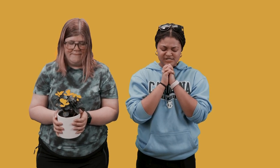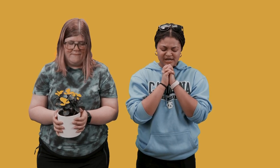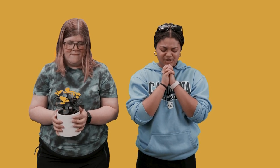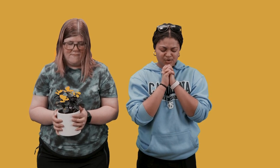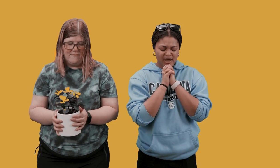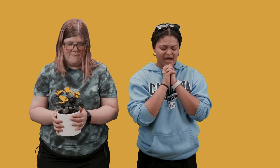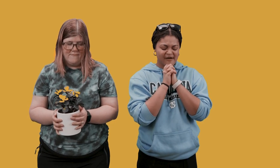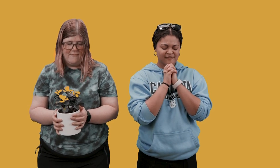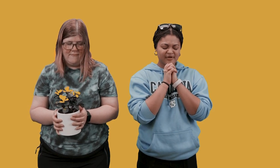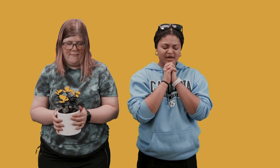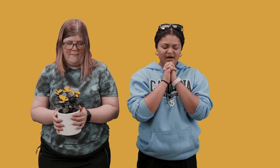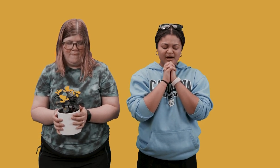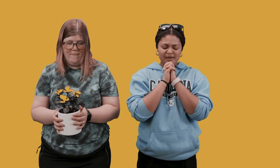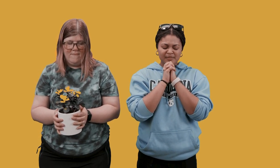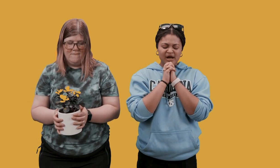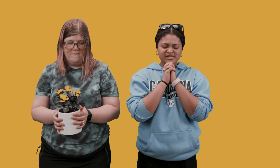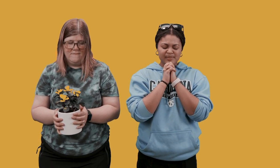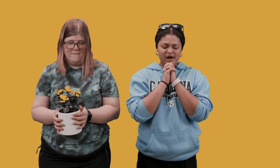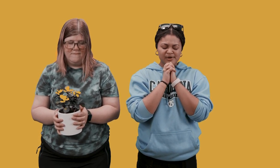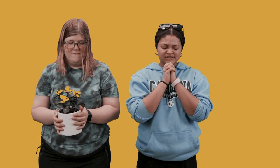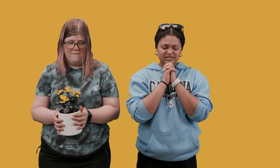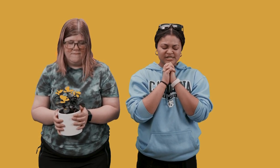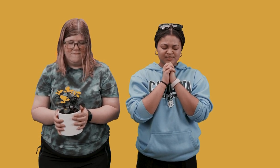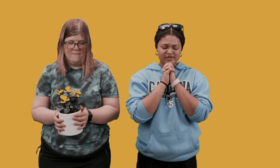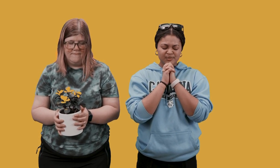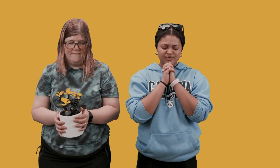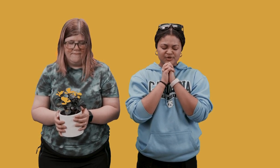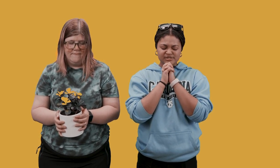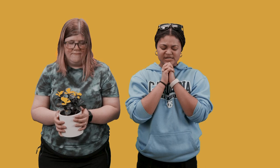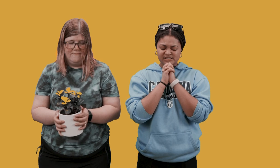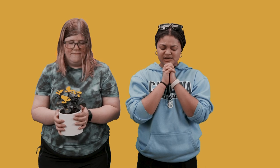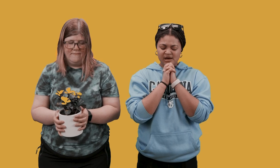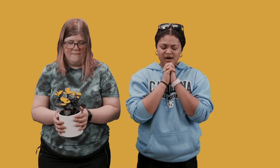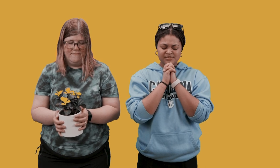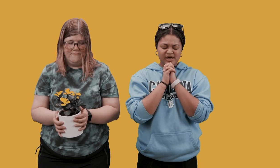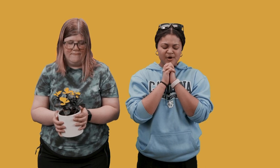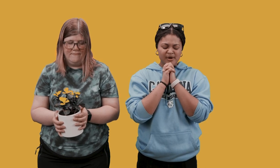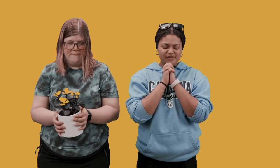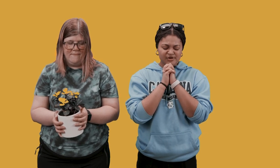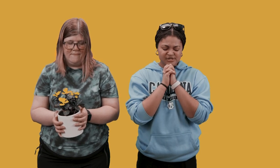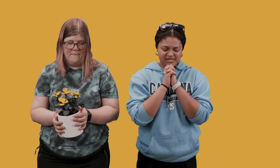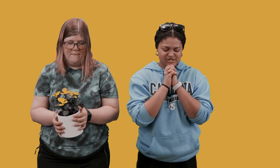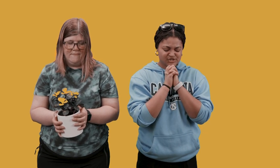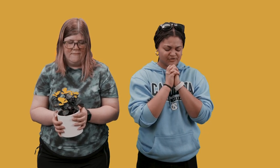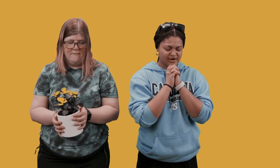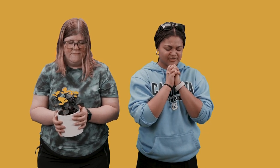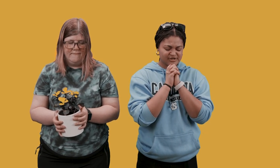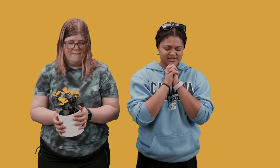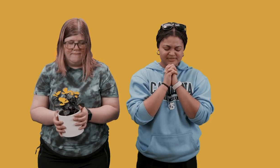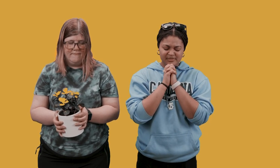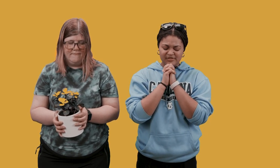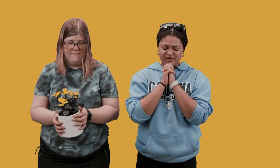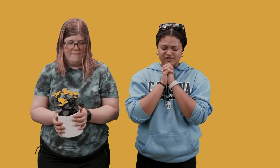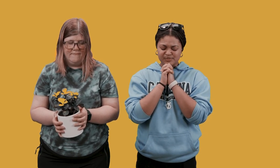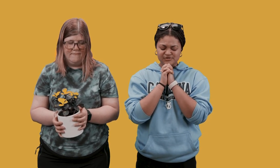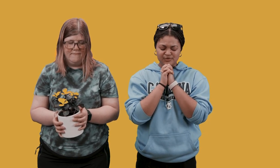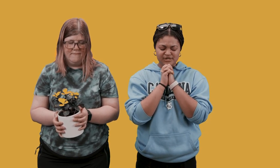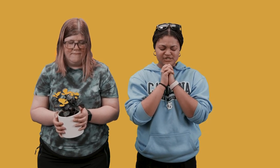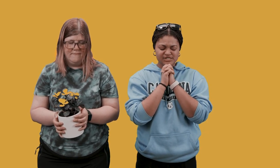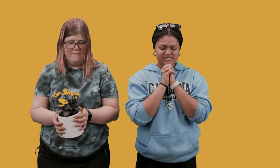that you have um God's power and I just pray that we'll use it um to help others and to serve others I thank you so much for it in Jesus